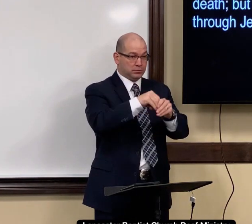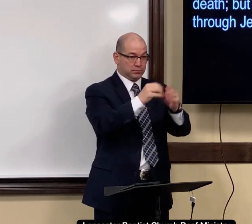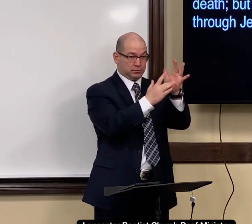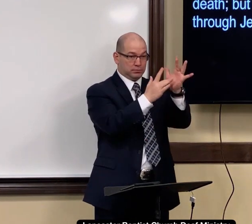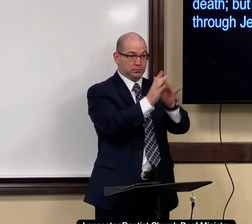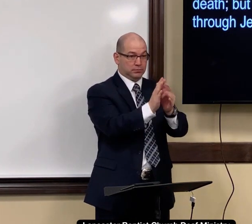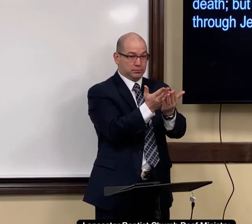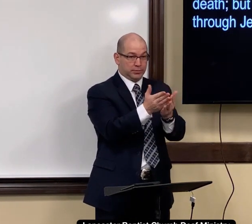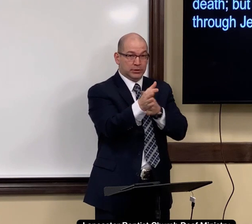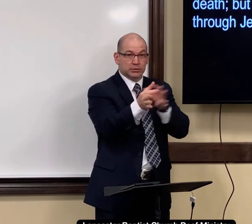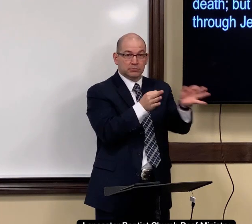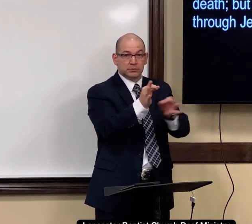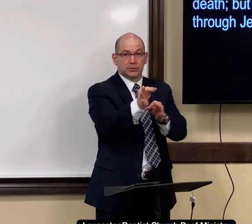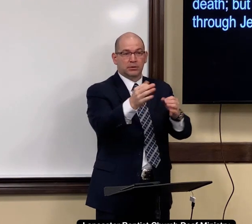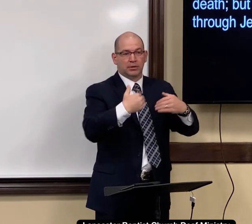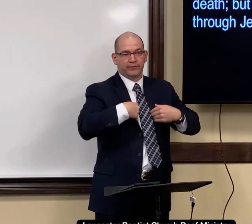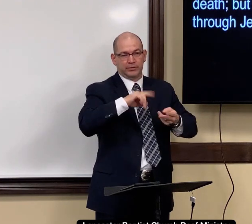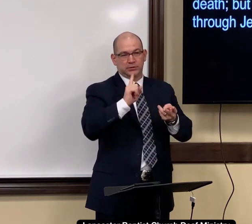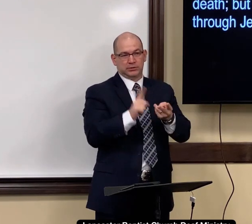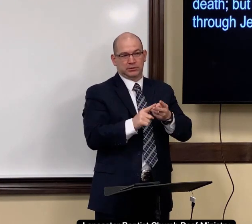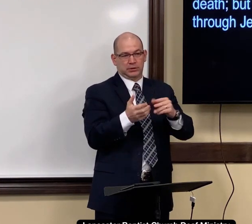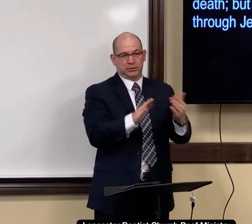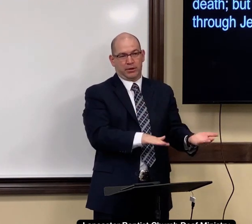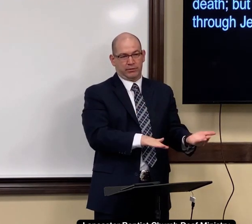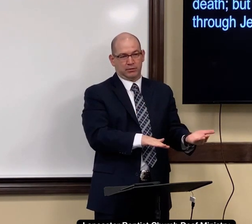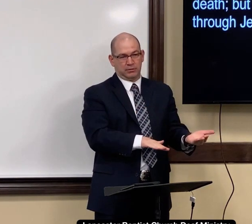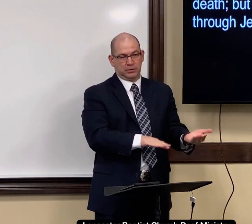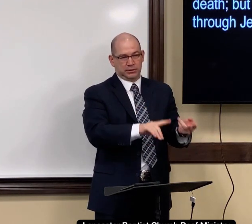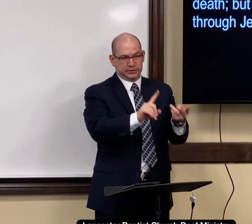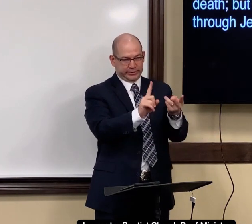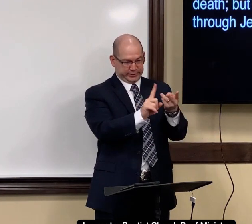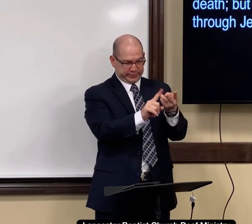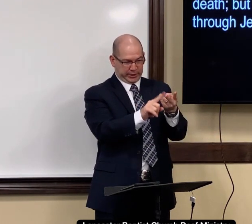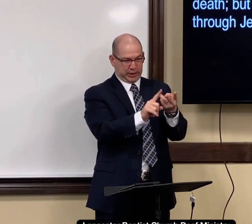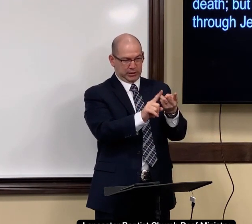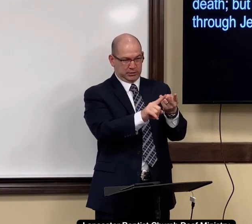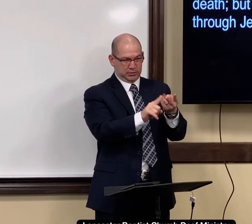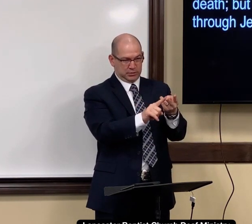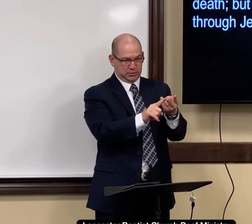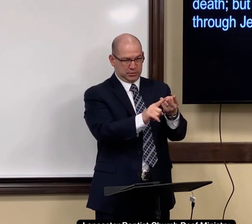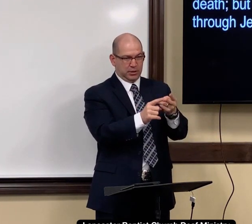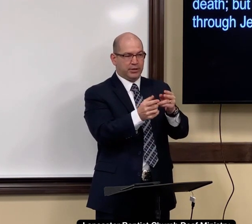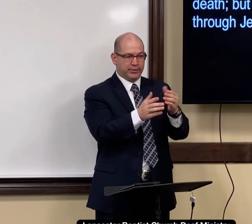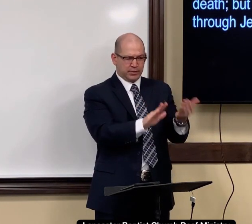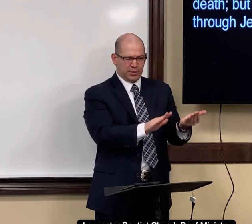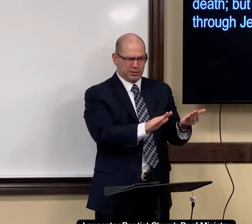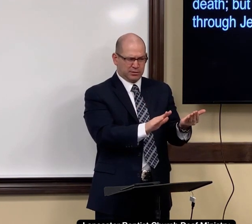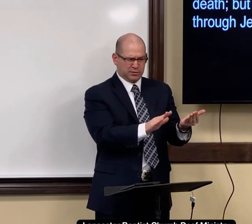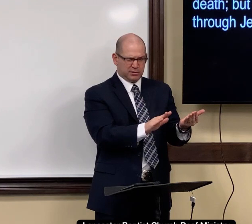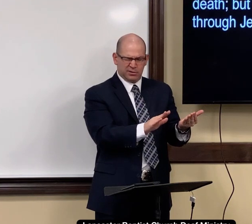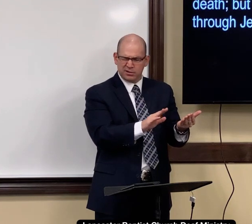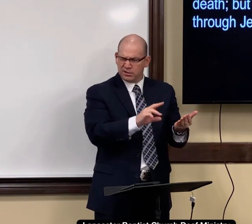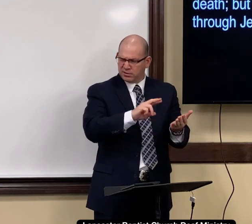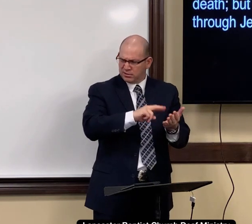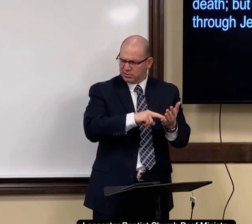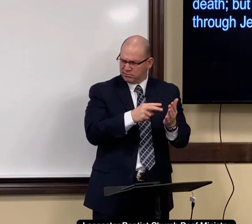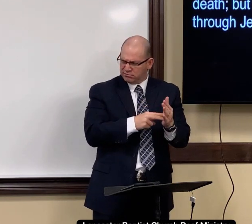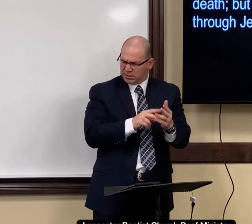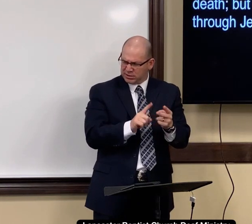And also in the Bible. The Bible explains that there is a second death. The second death. What